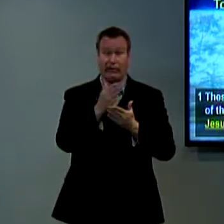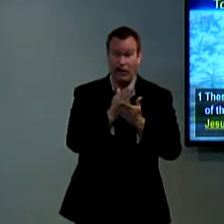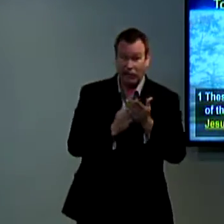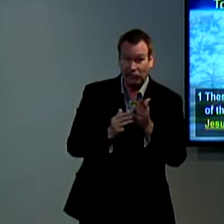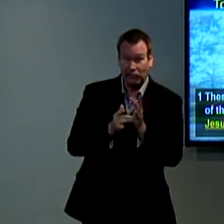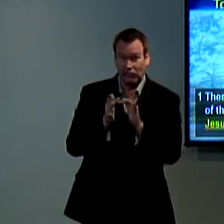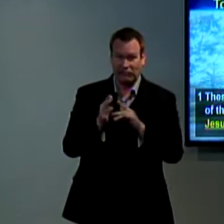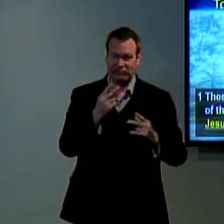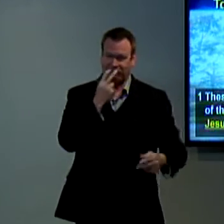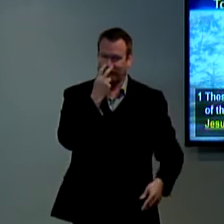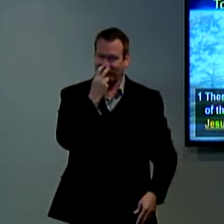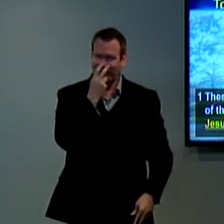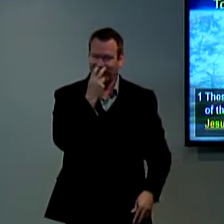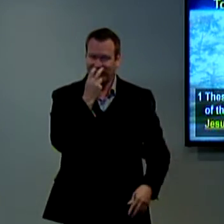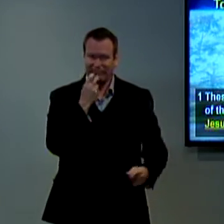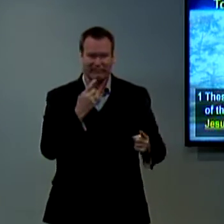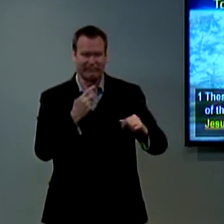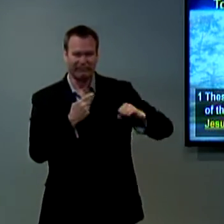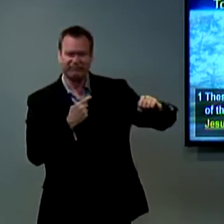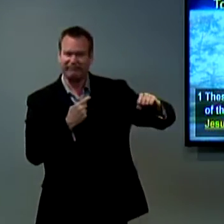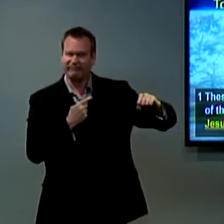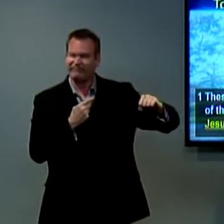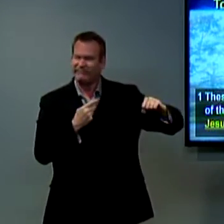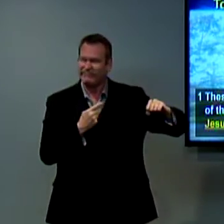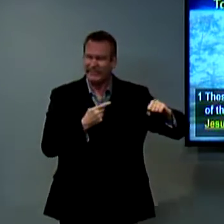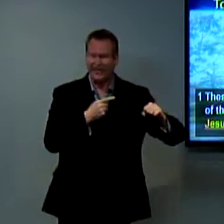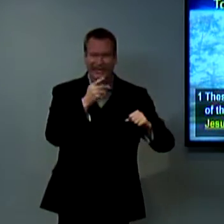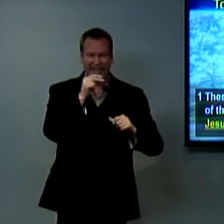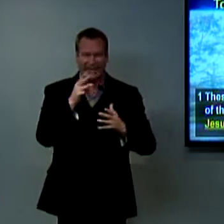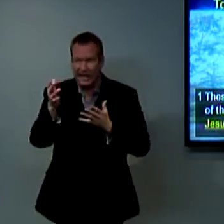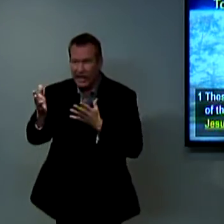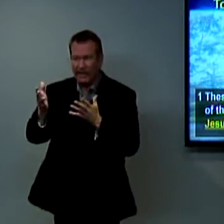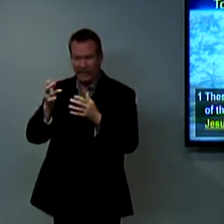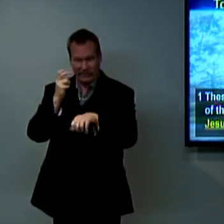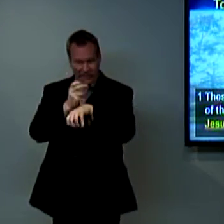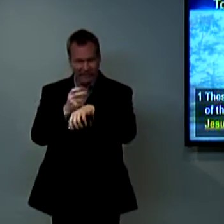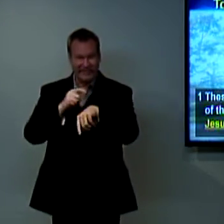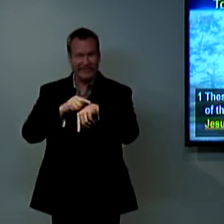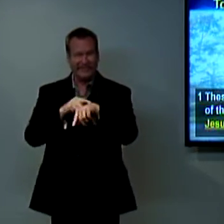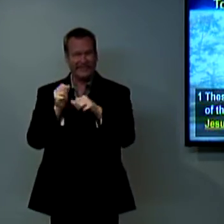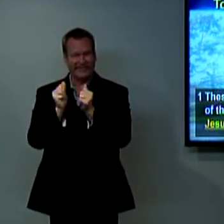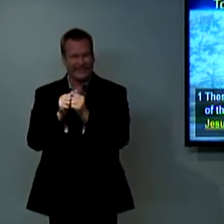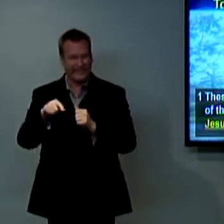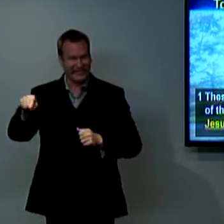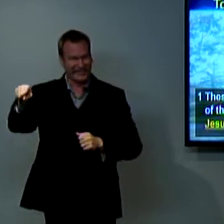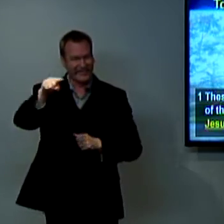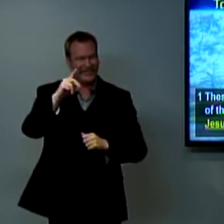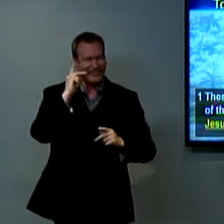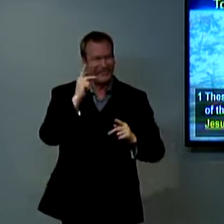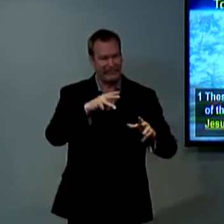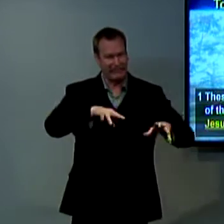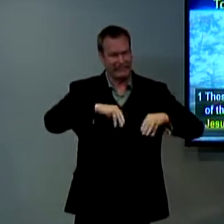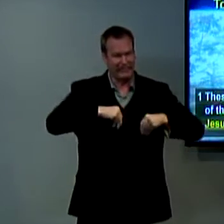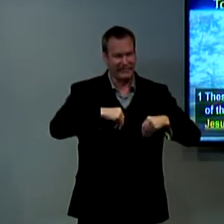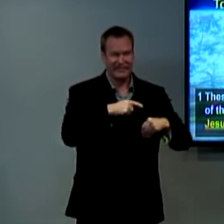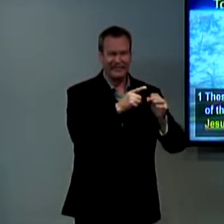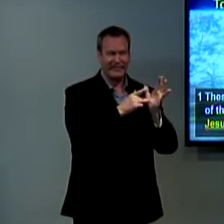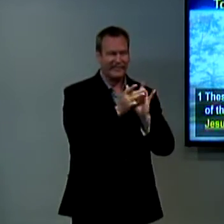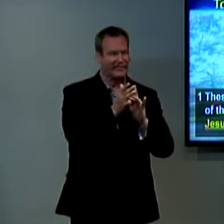couldn't believe it and some people were very skeptical. They were like no he can't be following Jesus now. It took